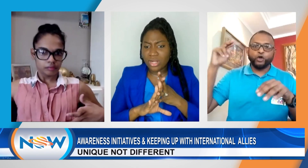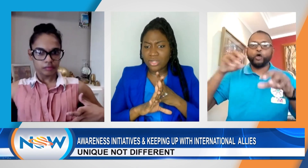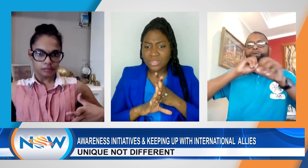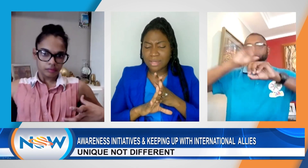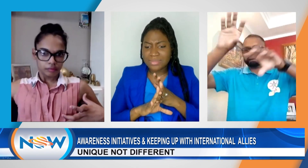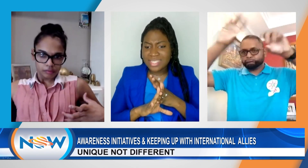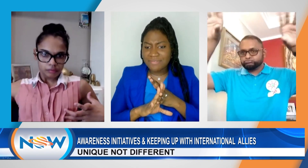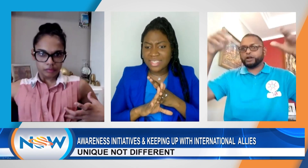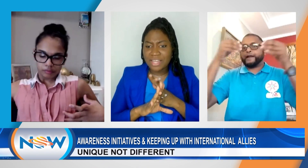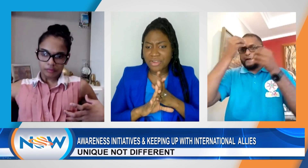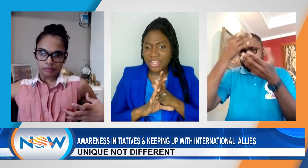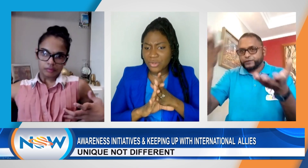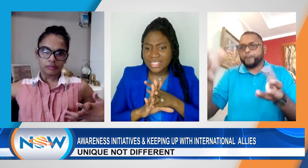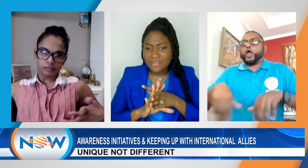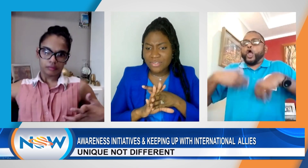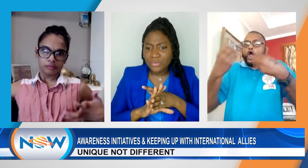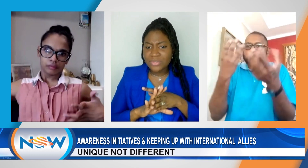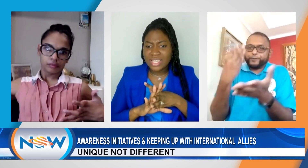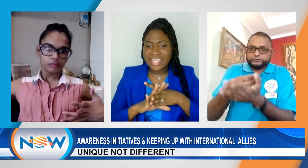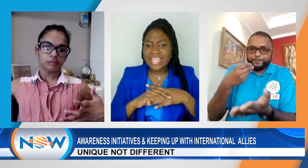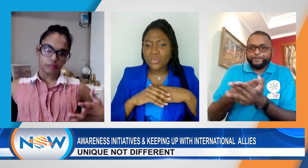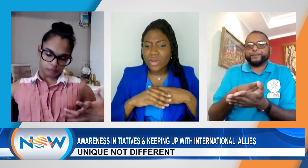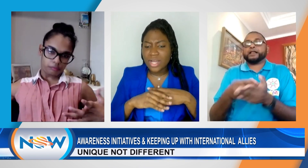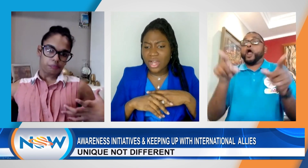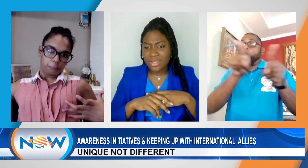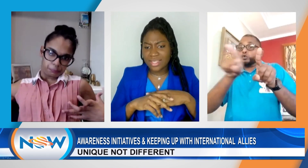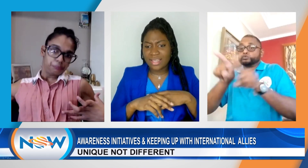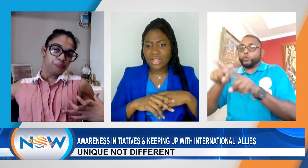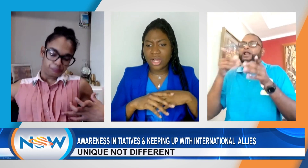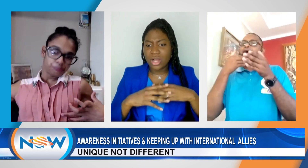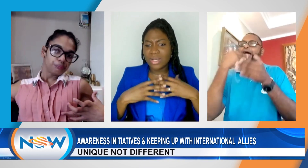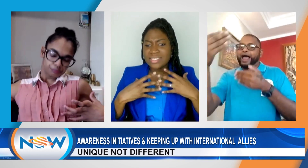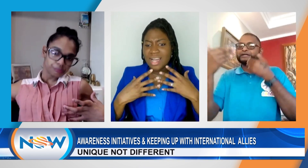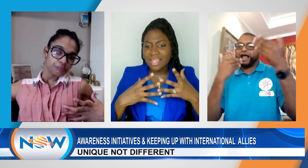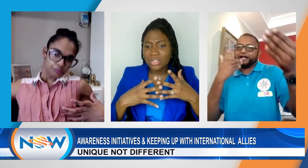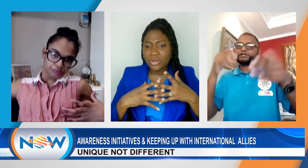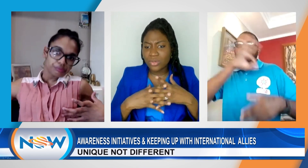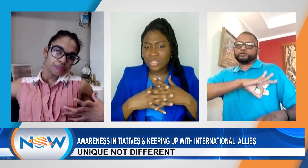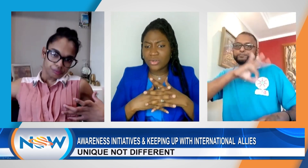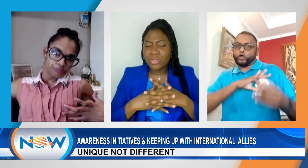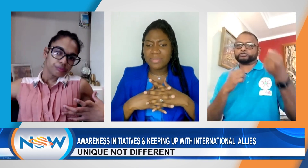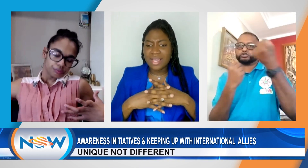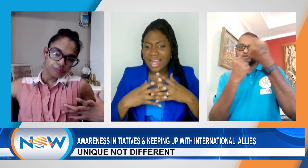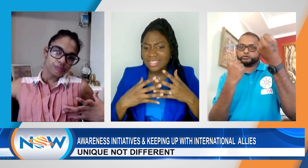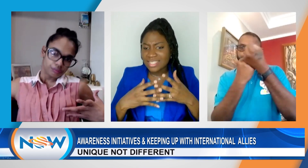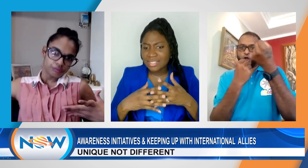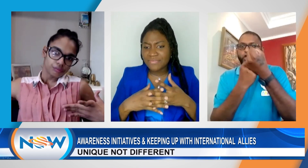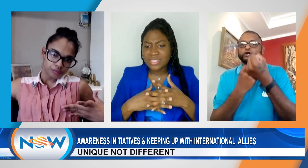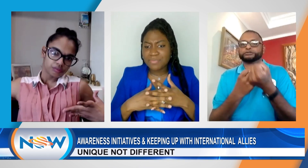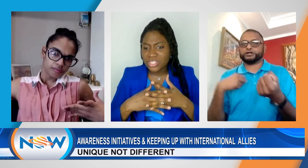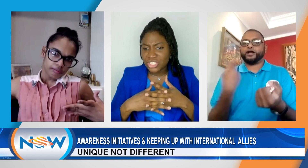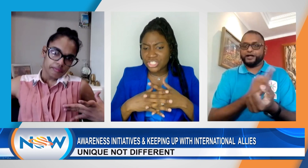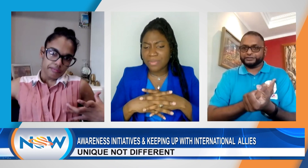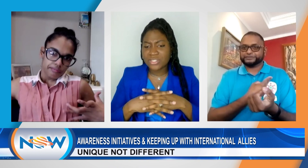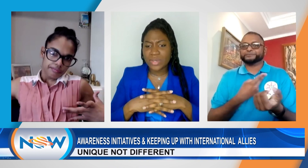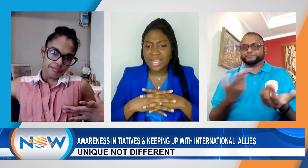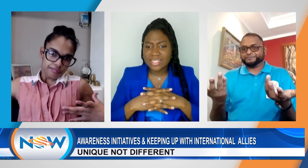going to do some TV and radio interviews, get the word out there on our target goal, you know, we'll be asking for sponsorship as well and